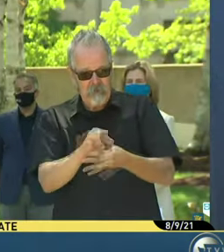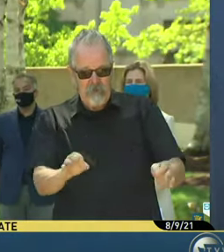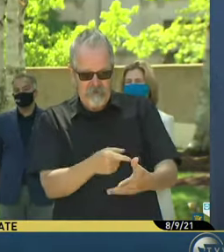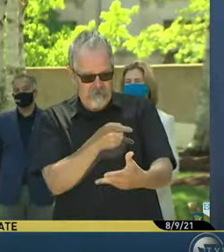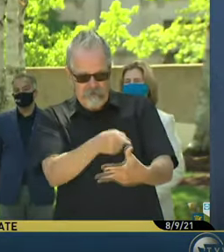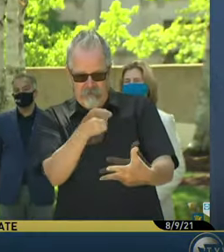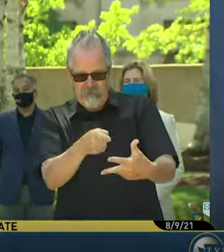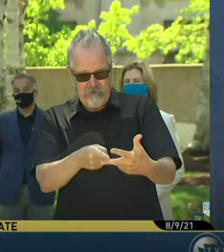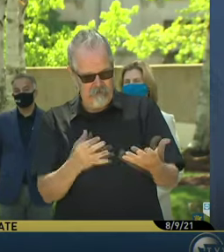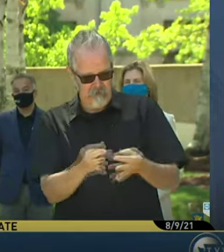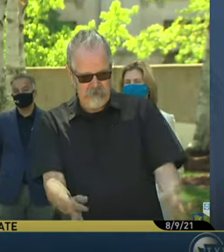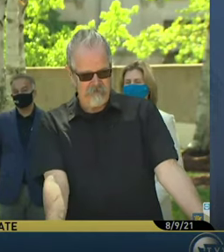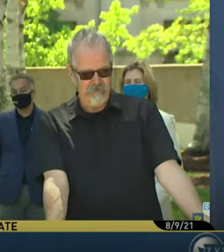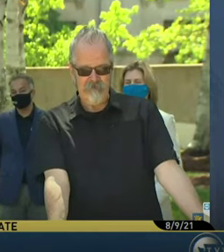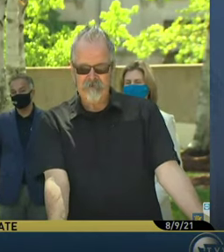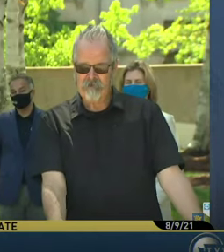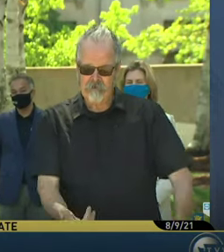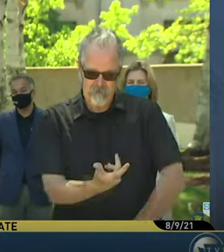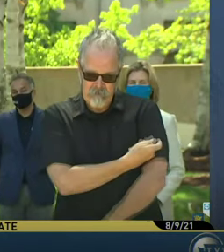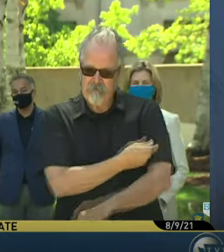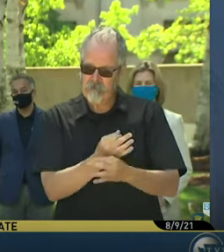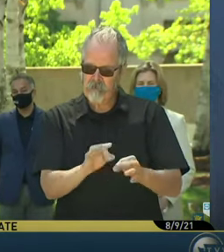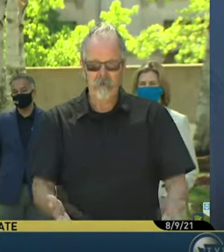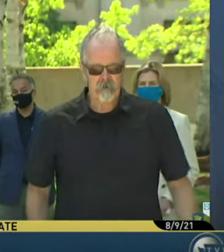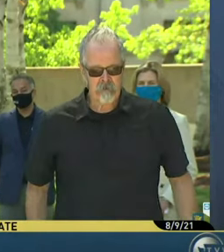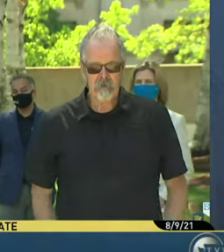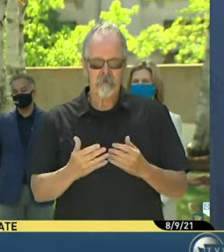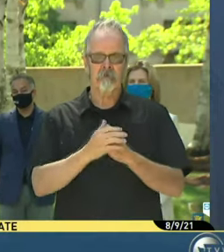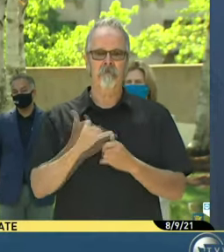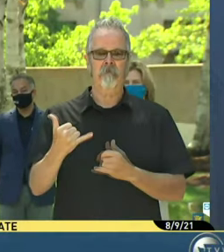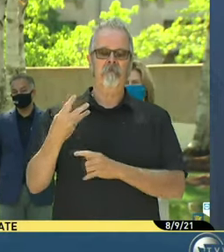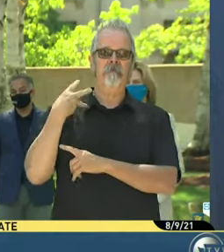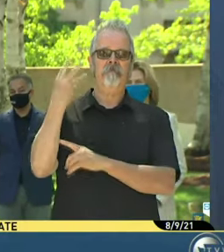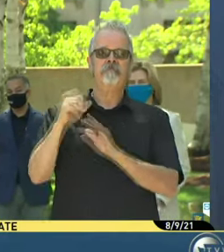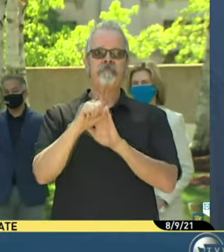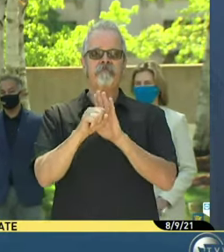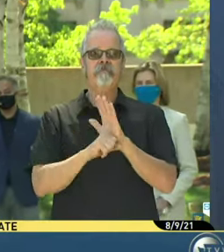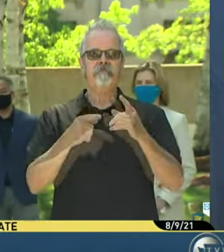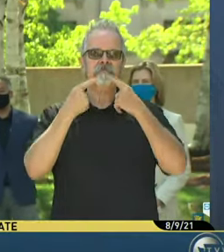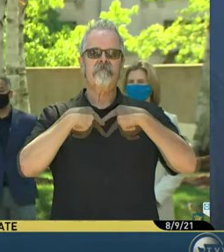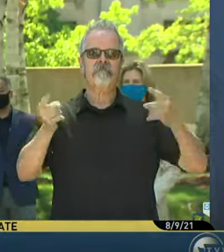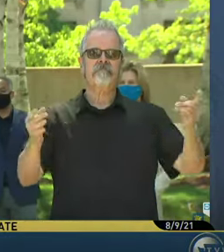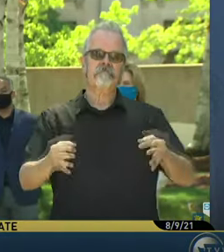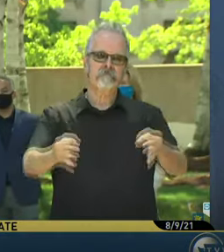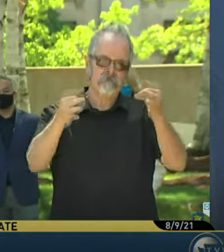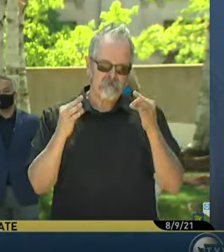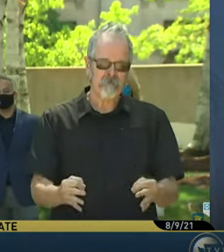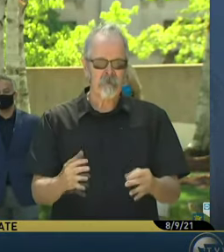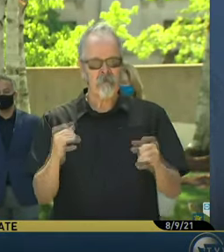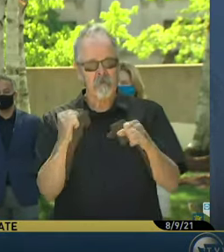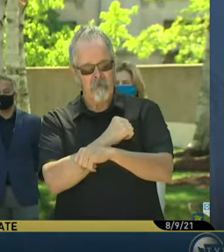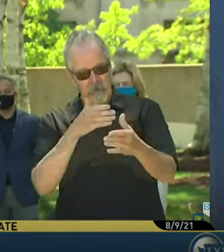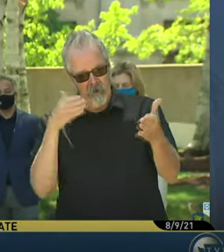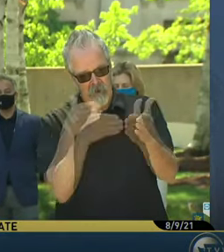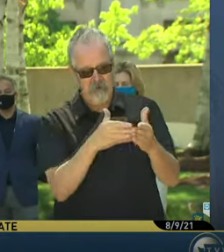the state of Washington is taking decisive action against this COVID disease. We do so to protect our